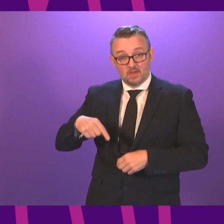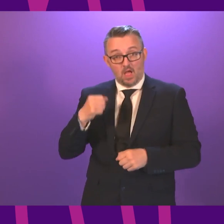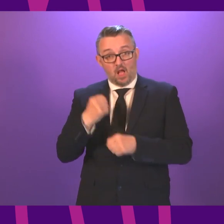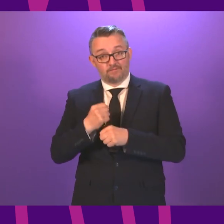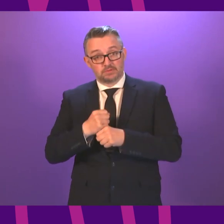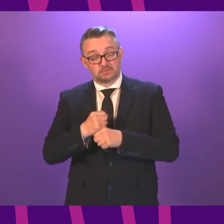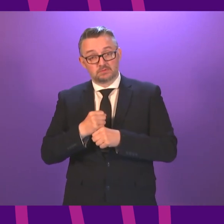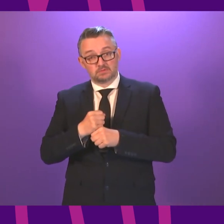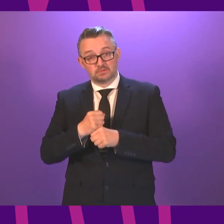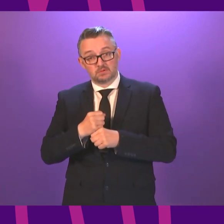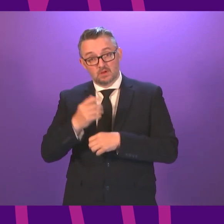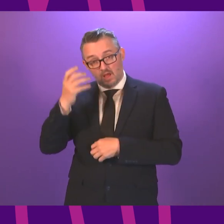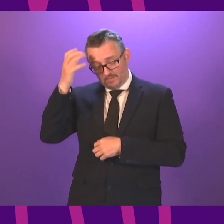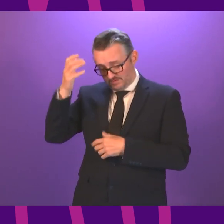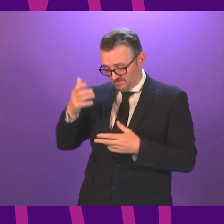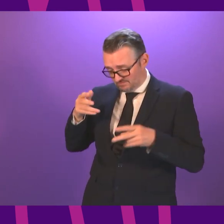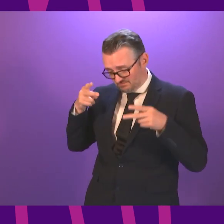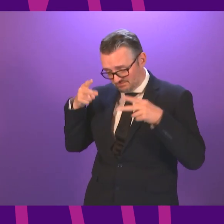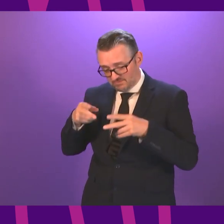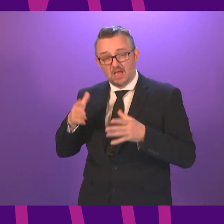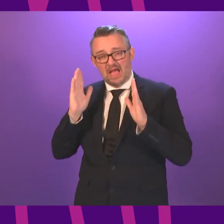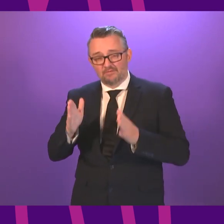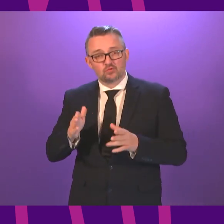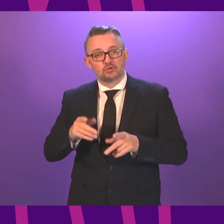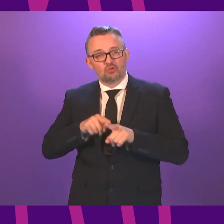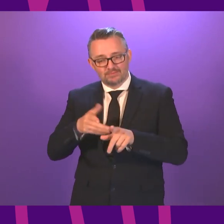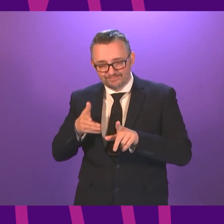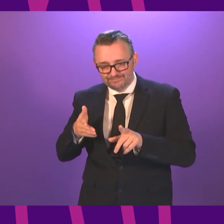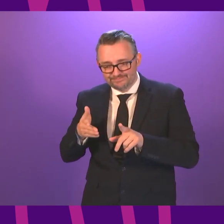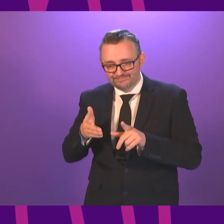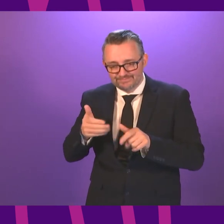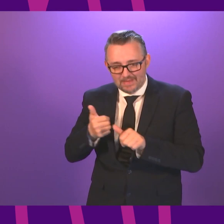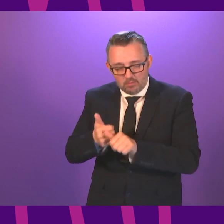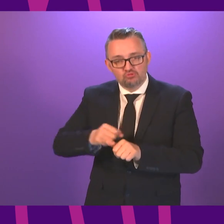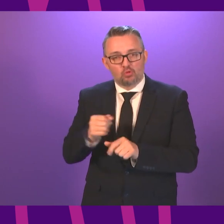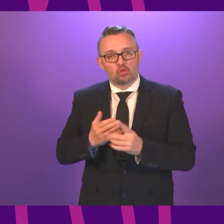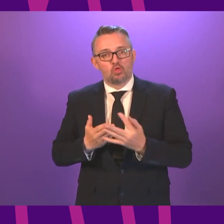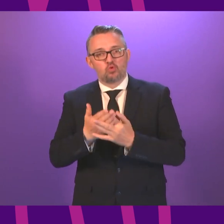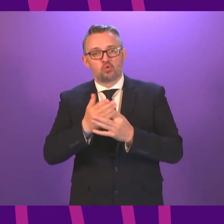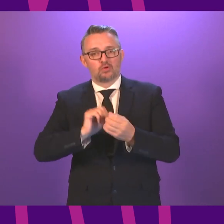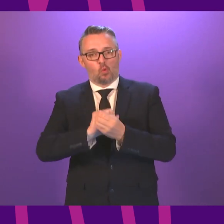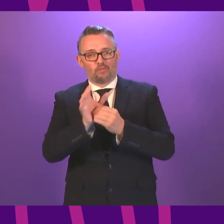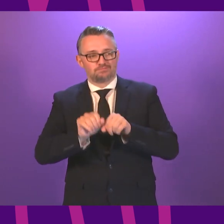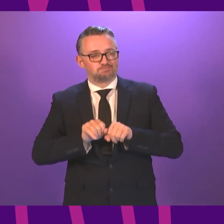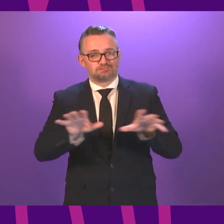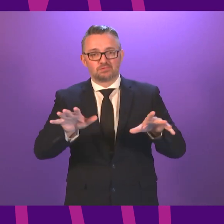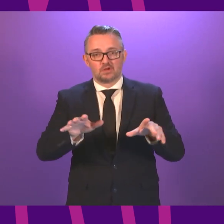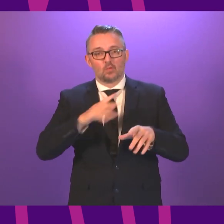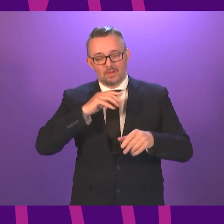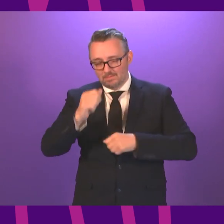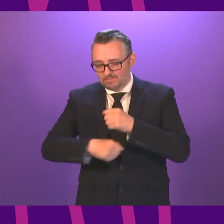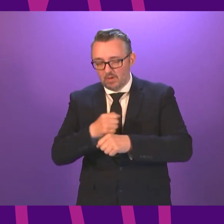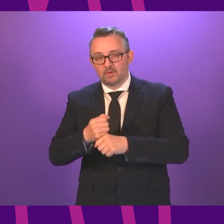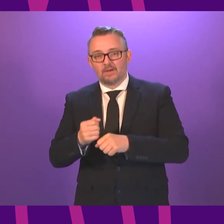focused on steering Scotland through the COVID crisis and on building a sustainable and a fair